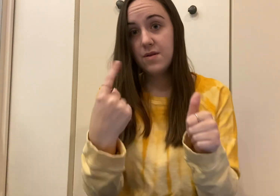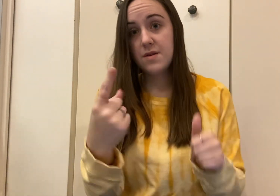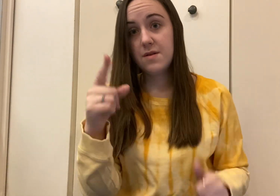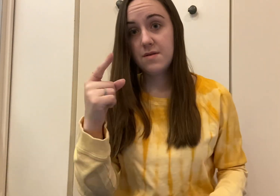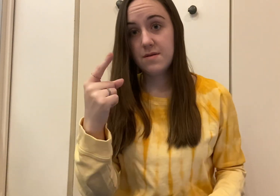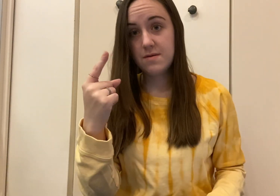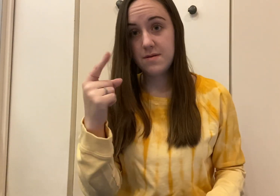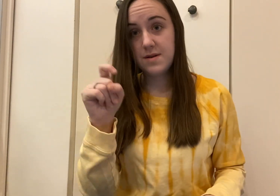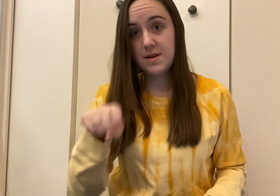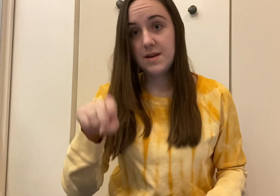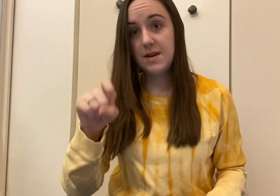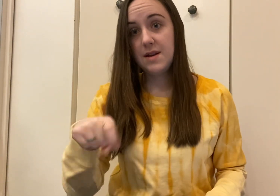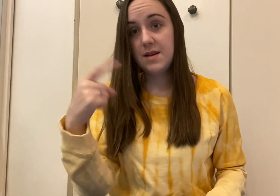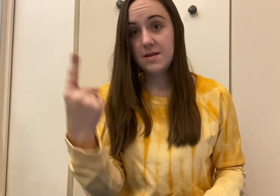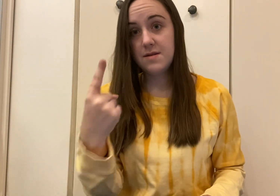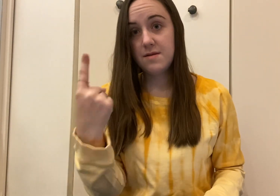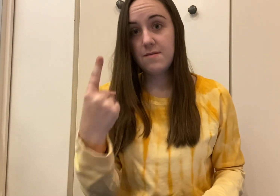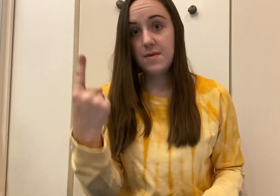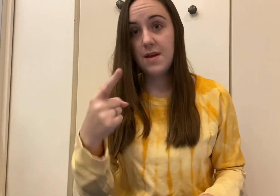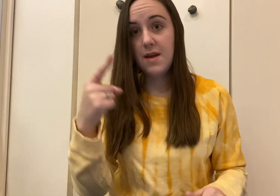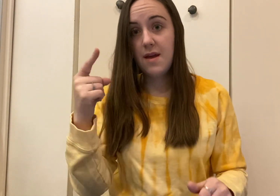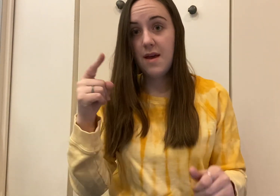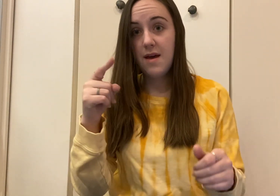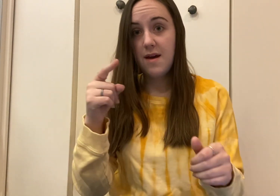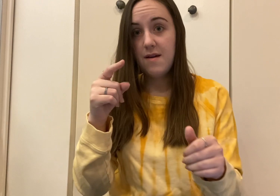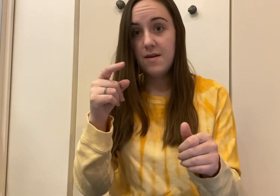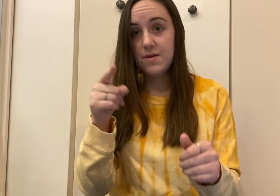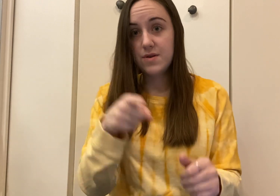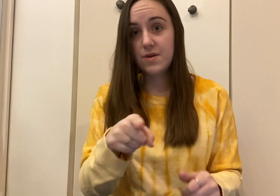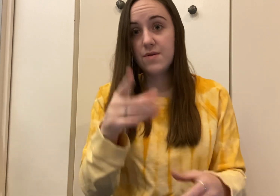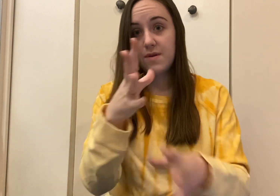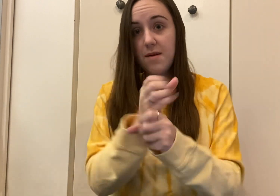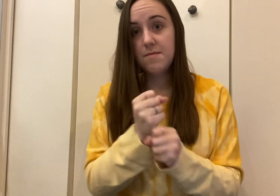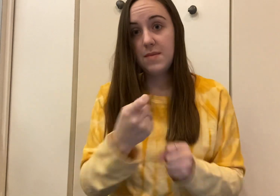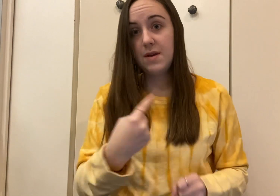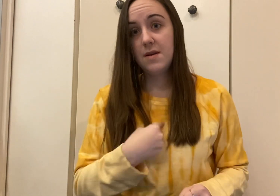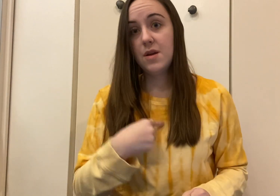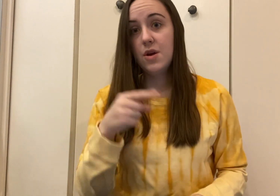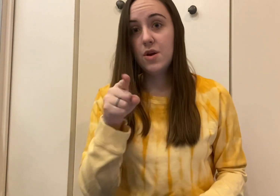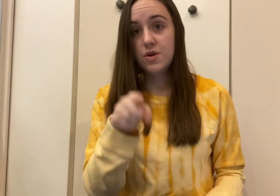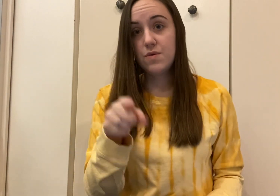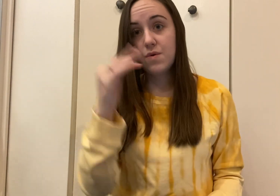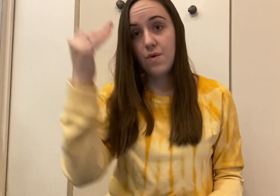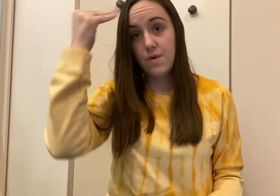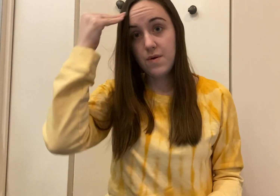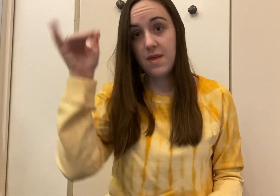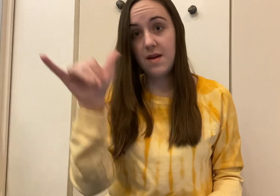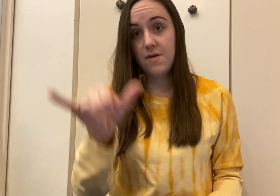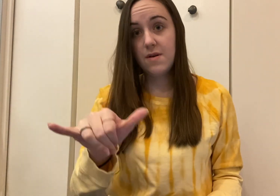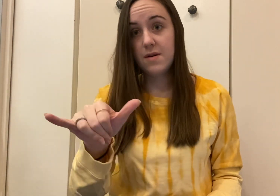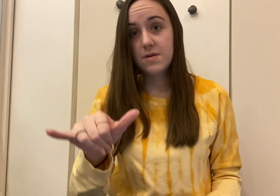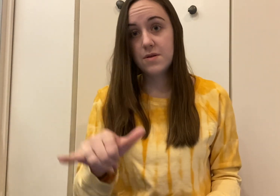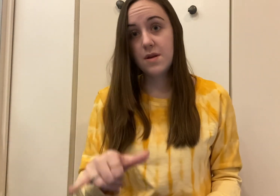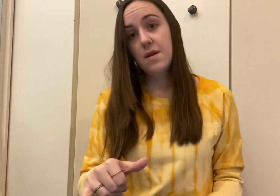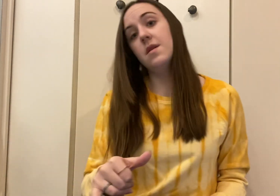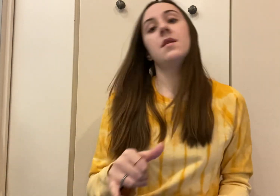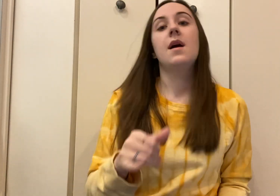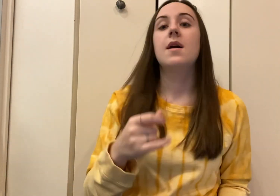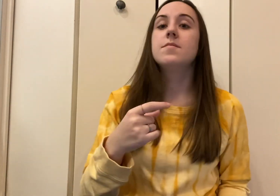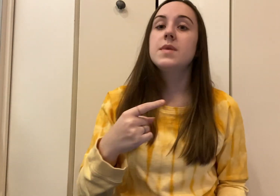somebody, yeah, and you got me You know that I know that I know know that I'll be